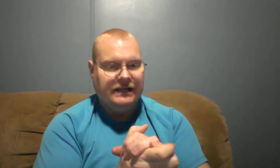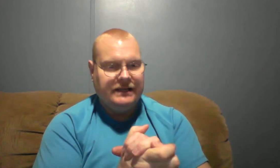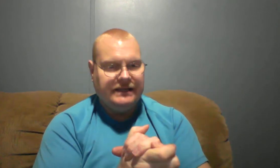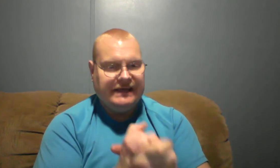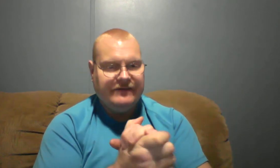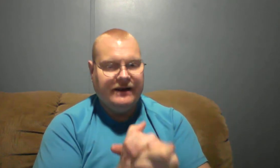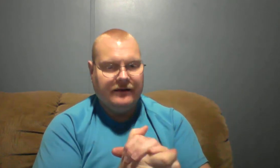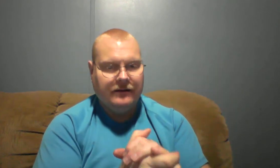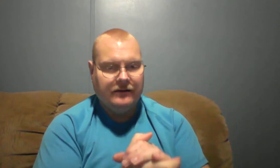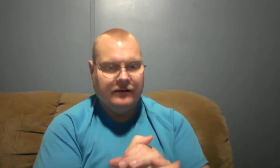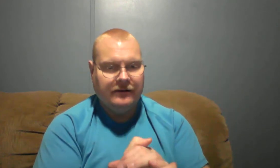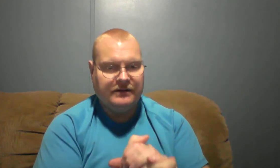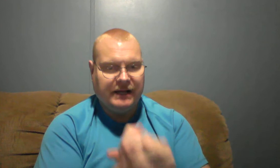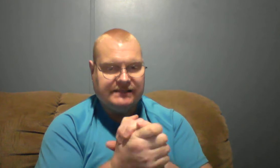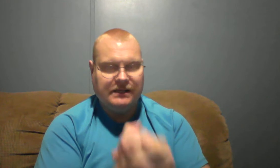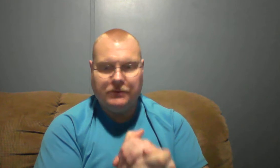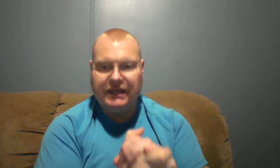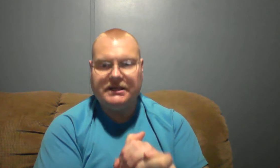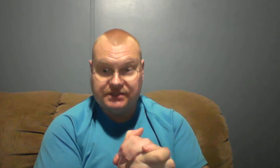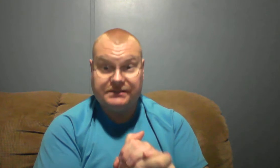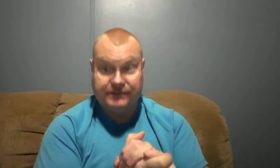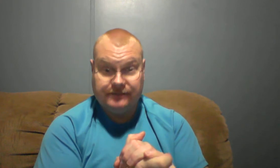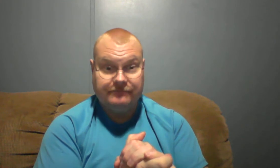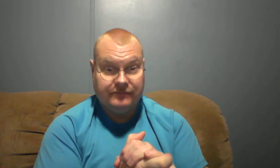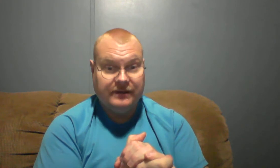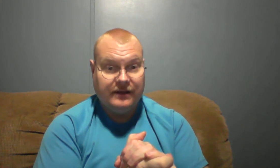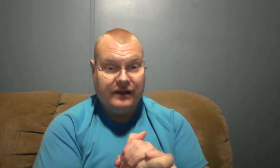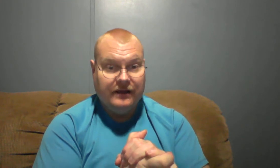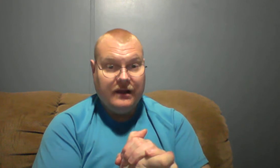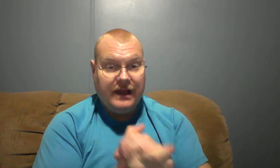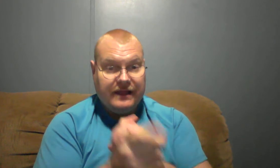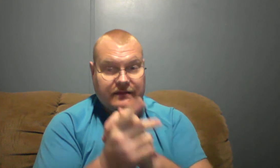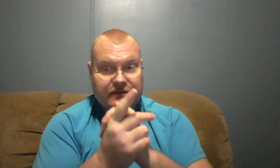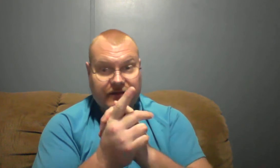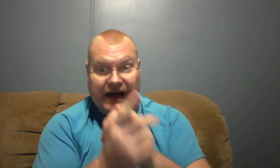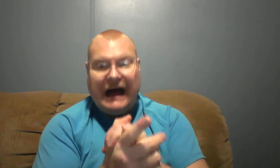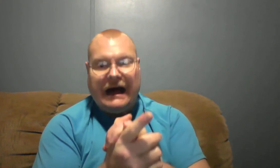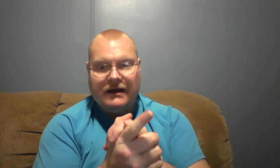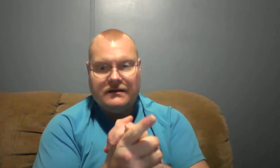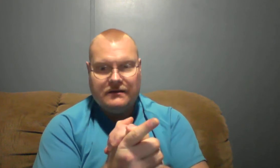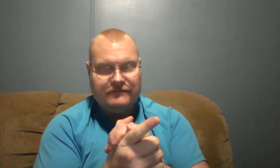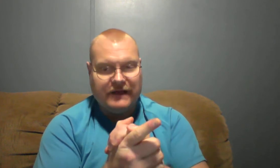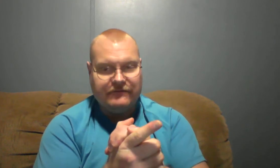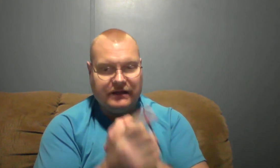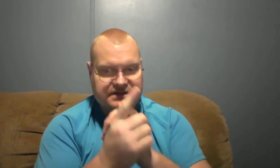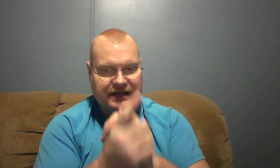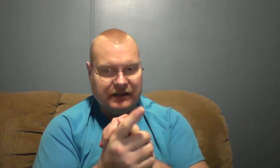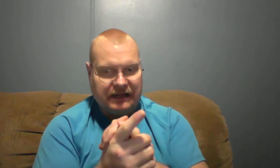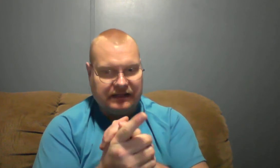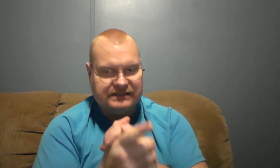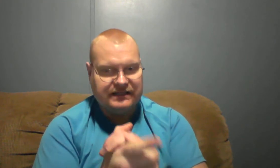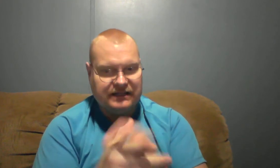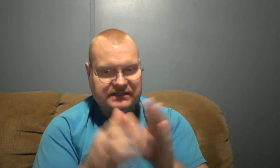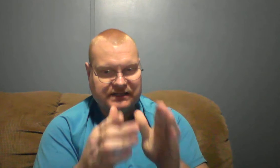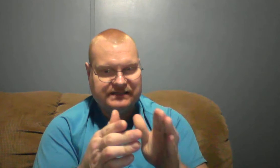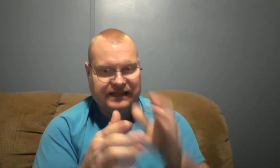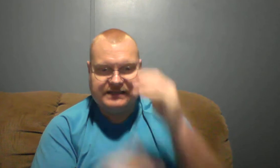Give ear to my supplications. In thy faithfulness. Now listen to this here.